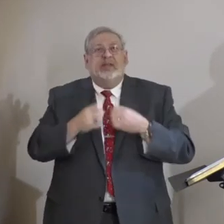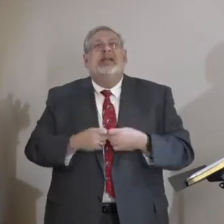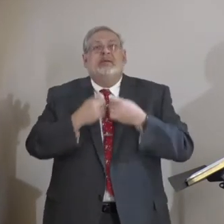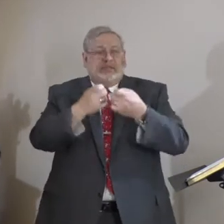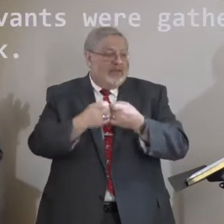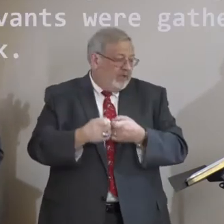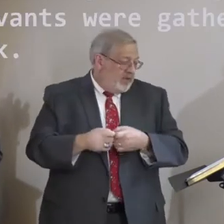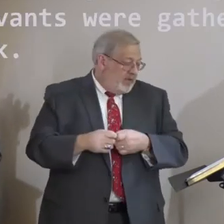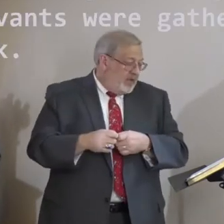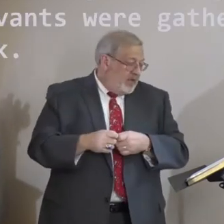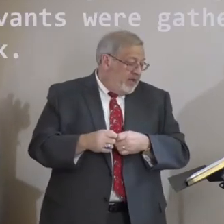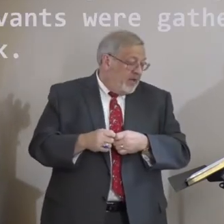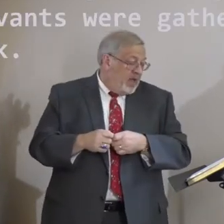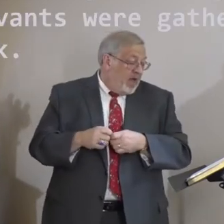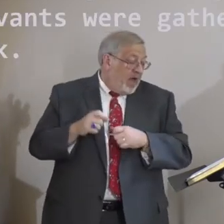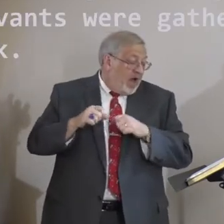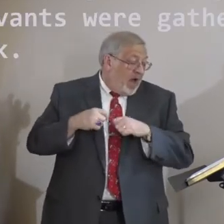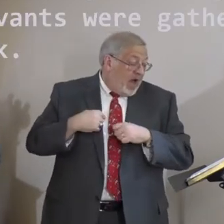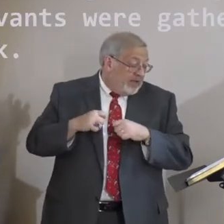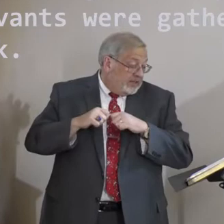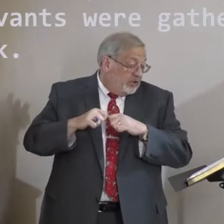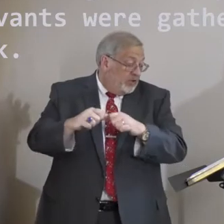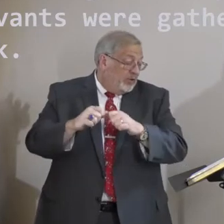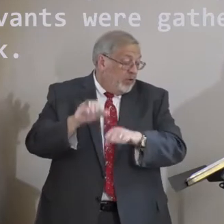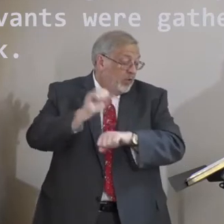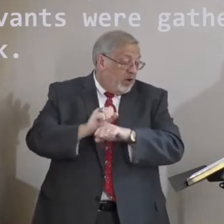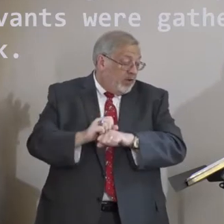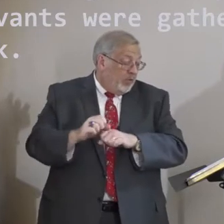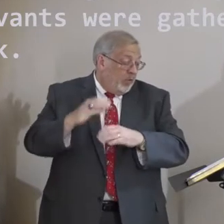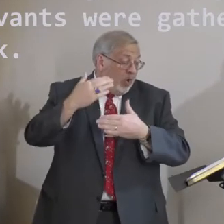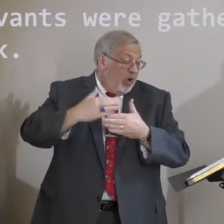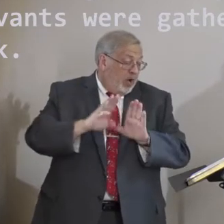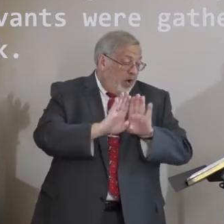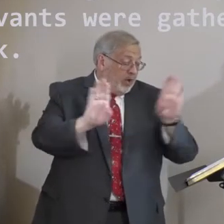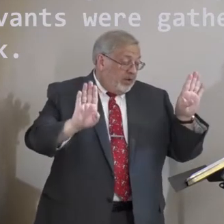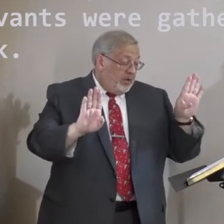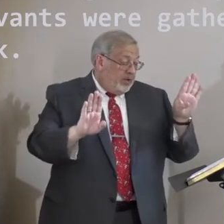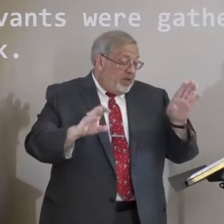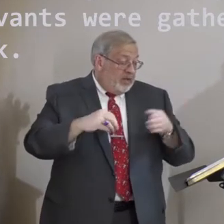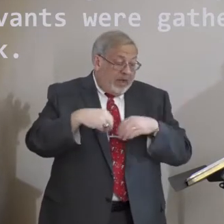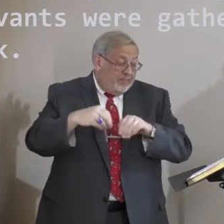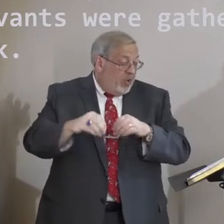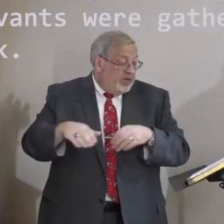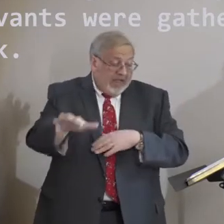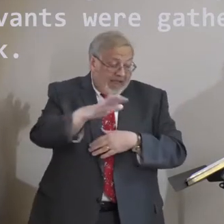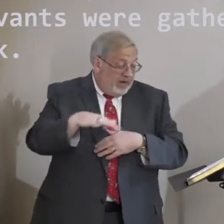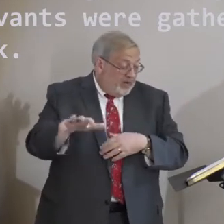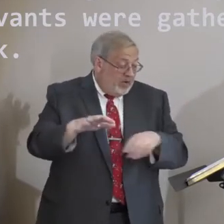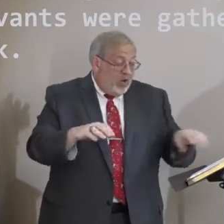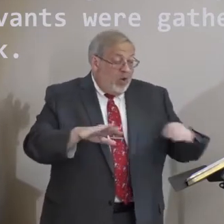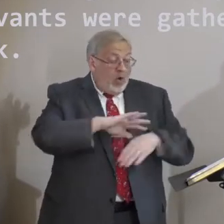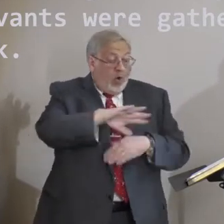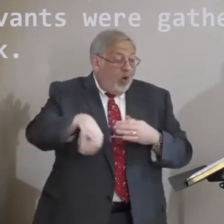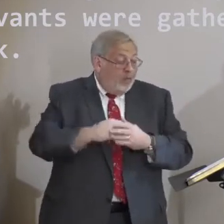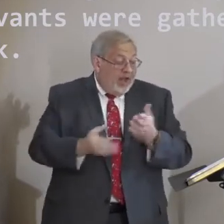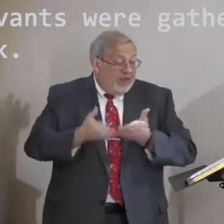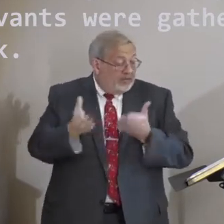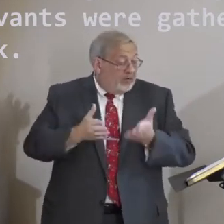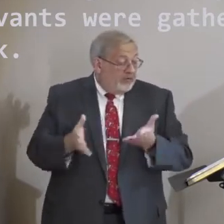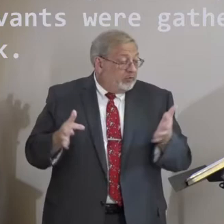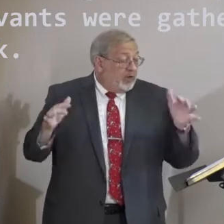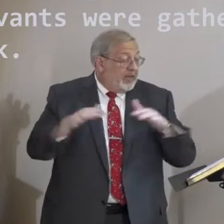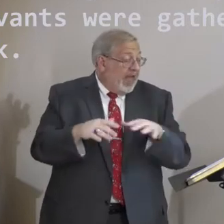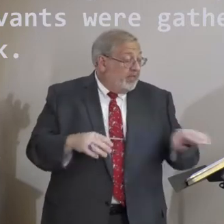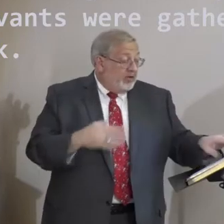Verse 16 says, Yea, also, I continued in the work of this wall. Neither bought we any land, and all my servants were gathered